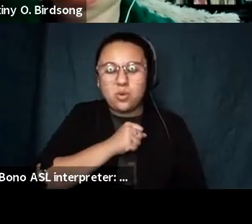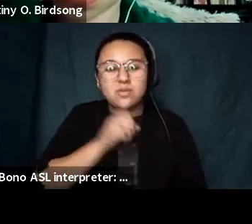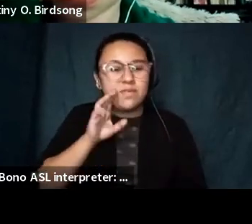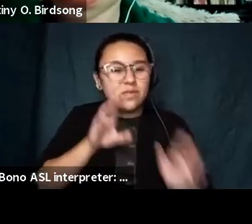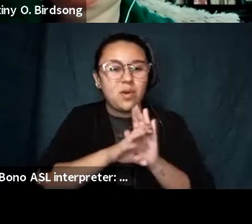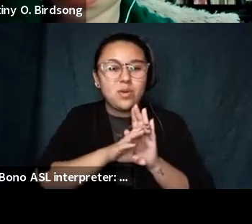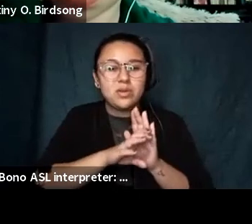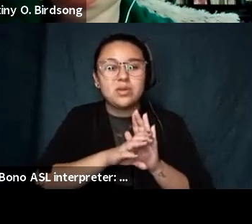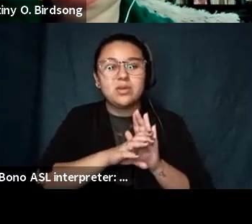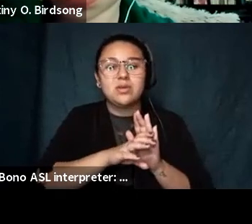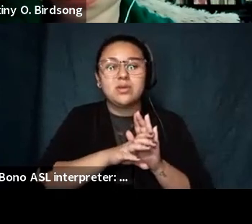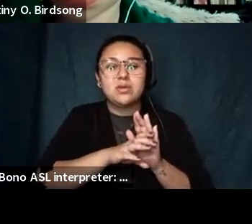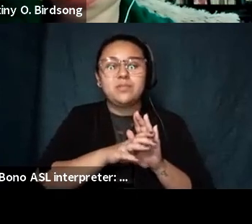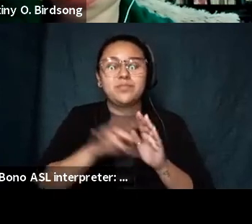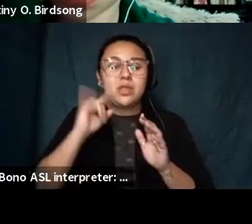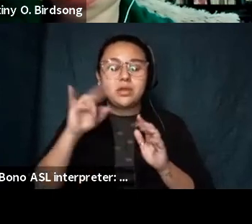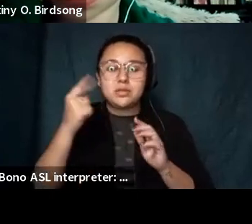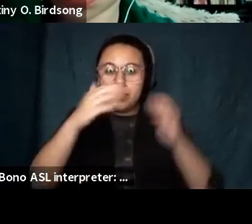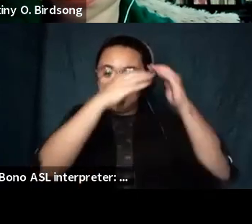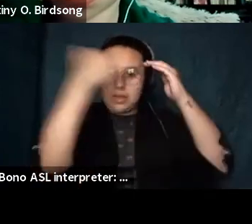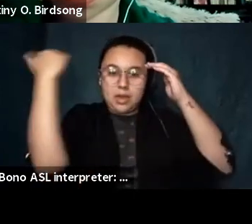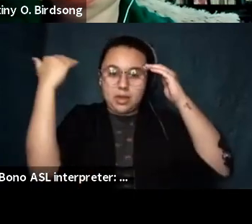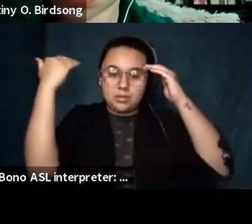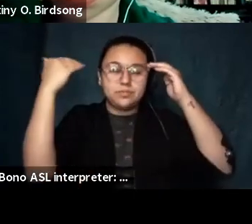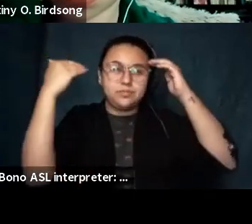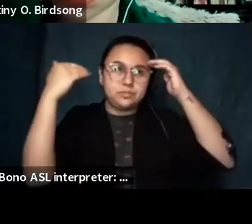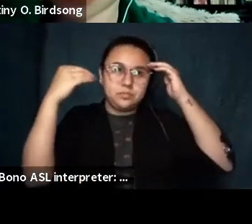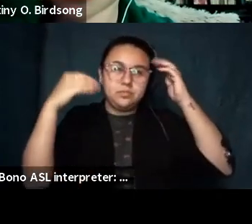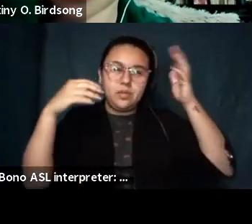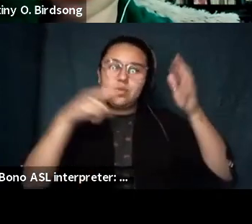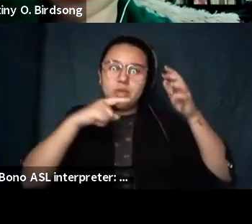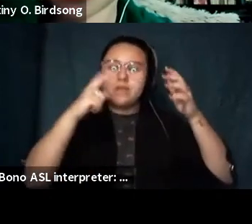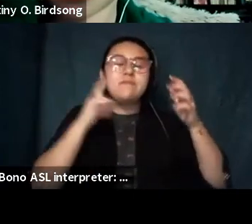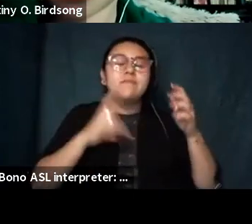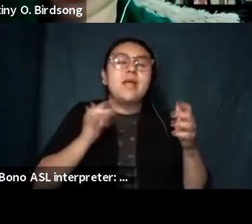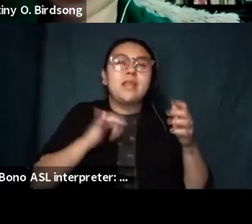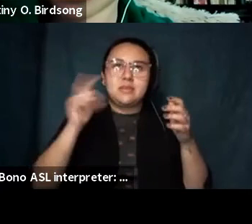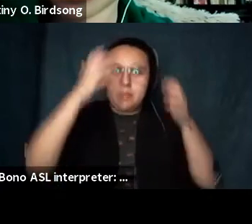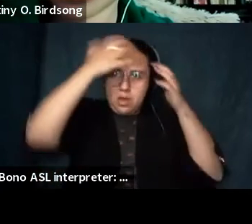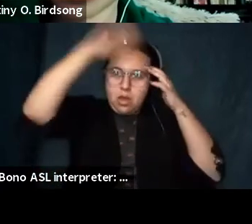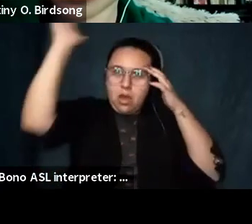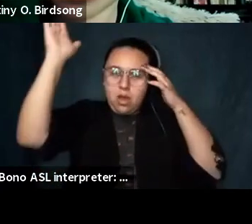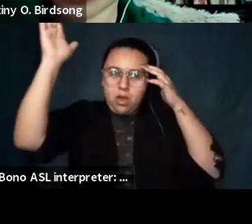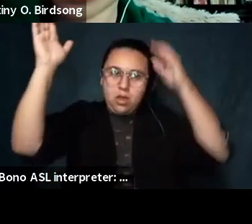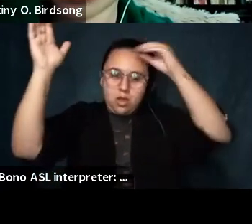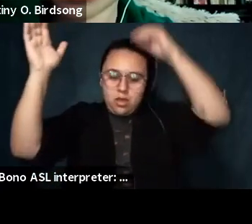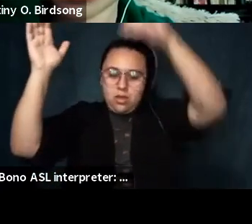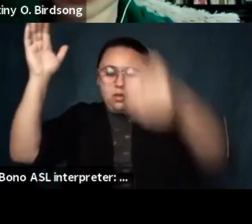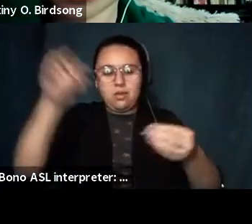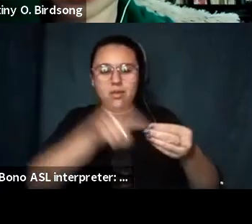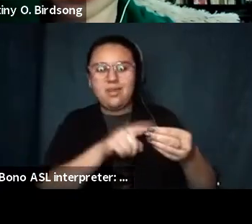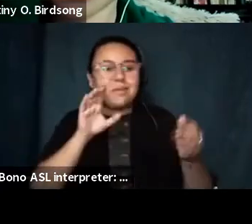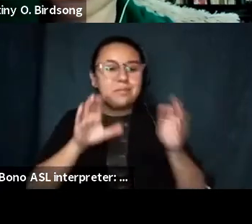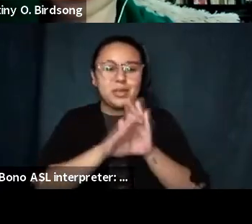had popped the top of my head off and manifested my imagination in all of these really strange photographs and i thought like oh my god where has this been